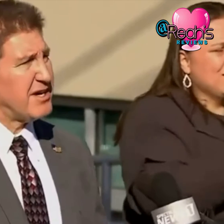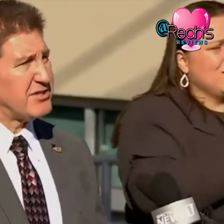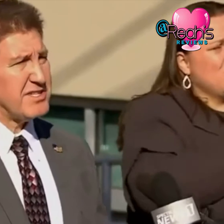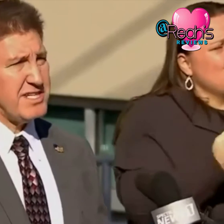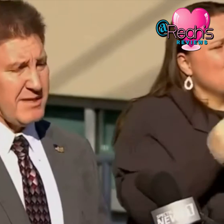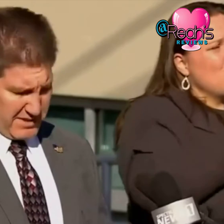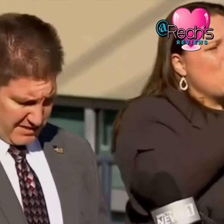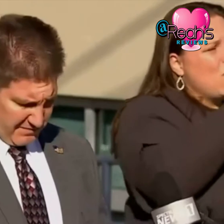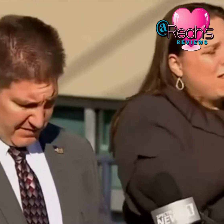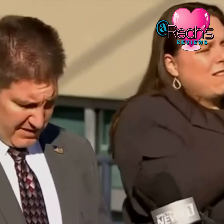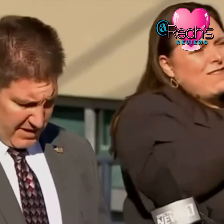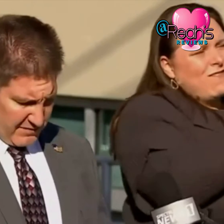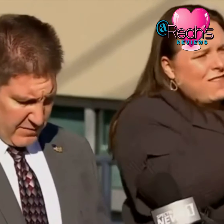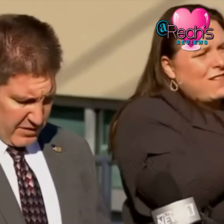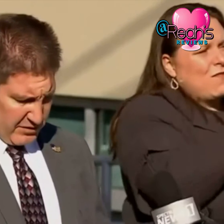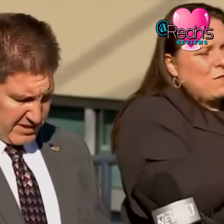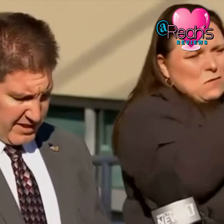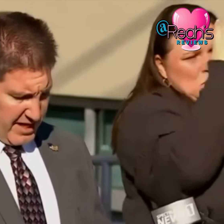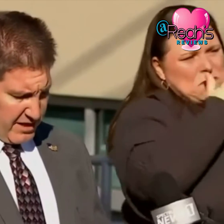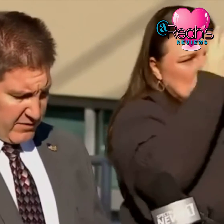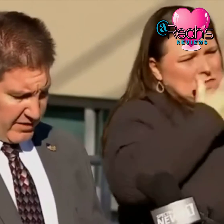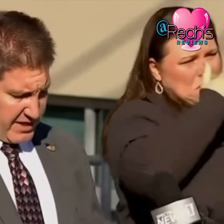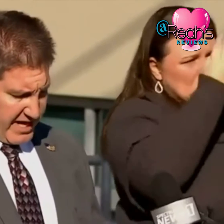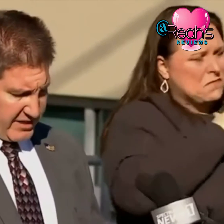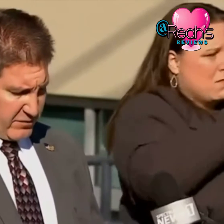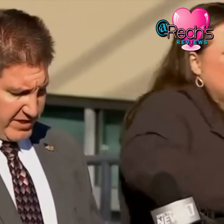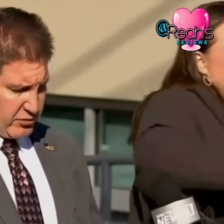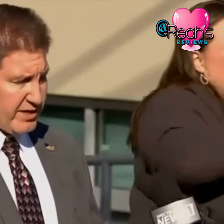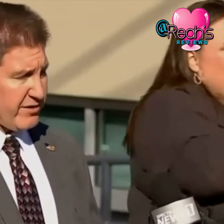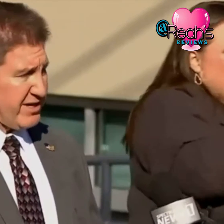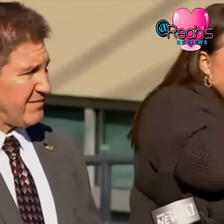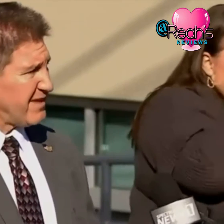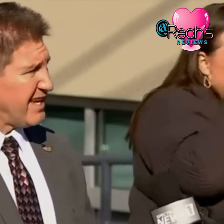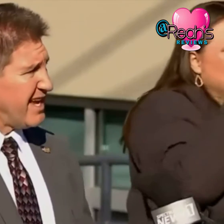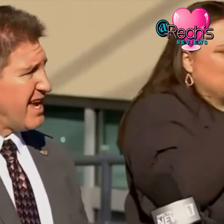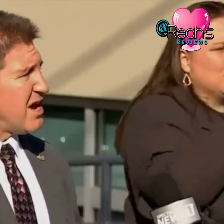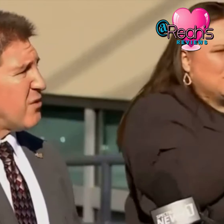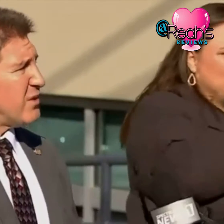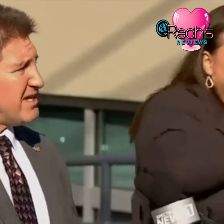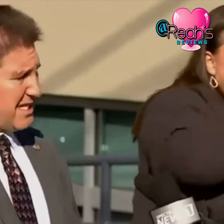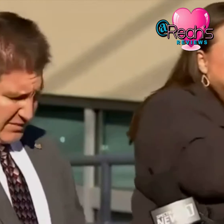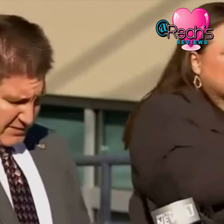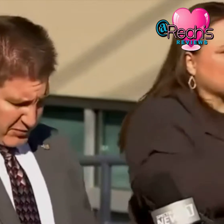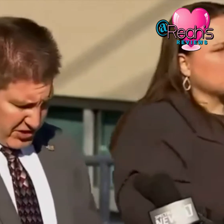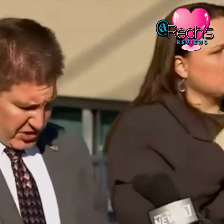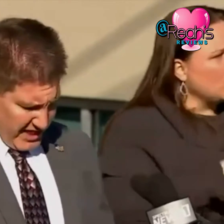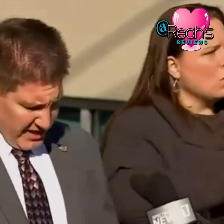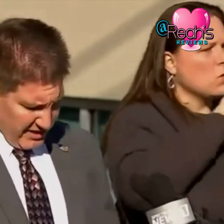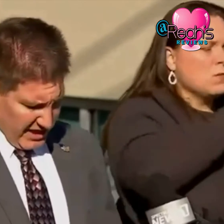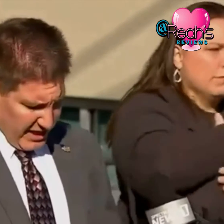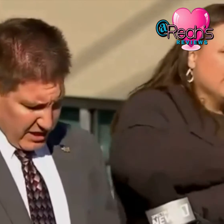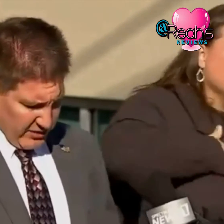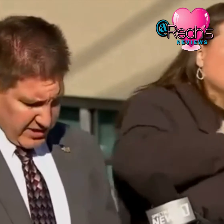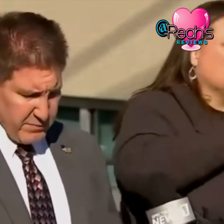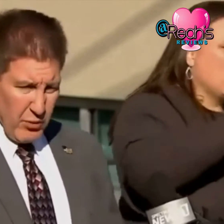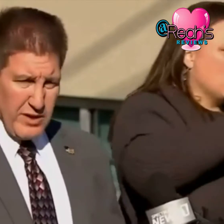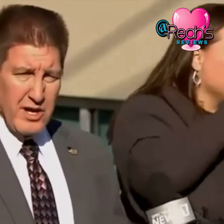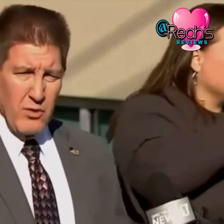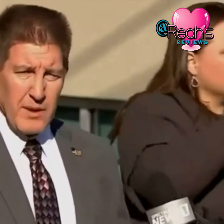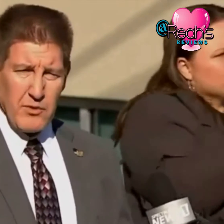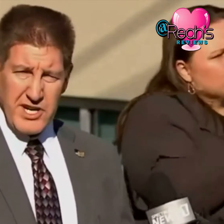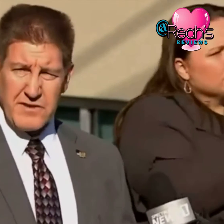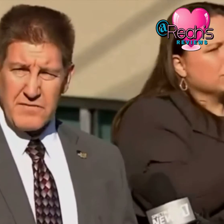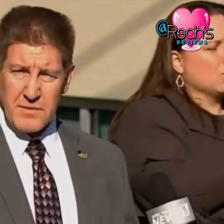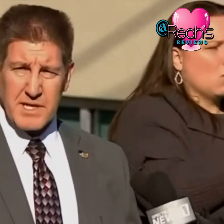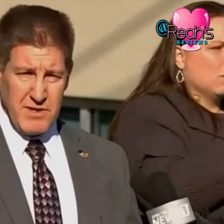500 tips from those in and around the Nashville metro area we deeply appreciate the ongoing support